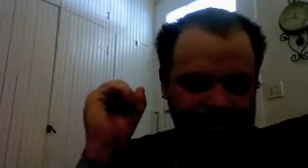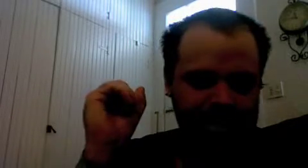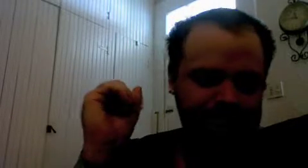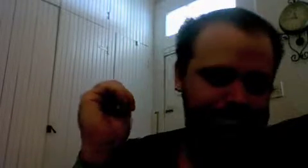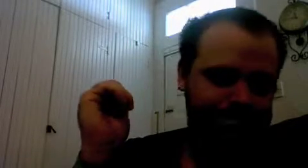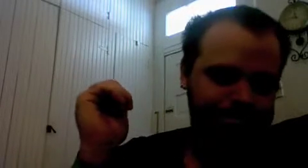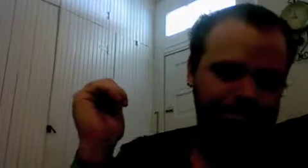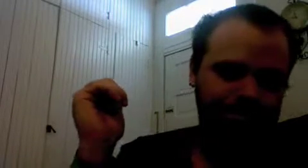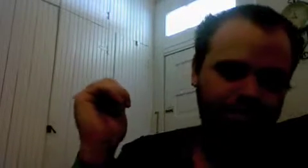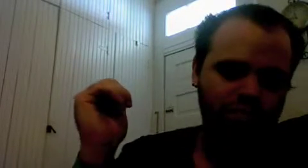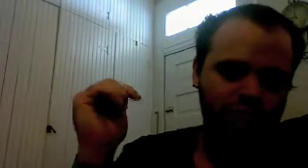thing